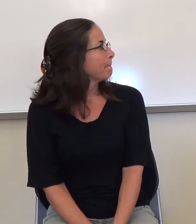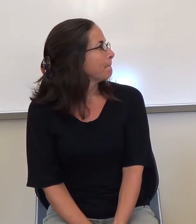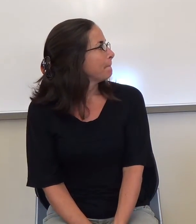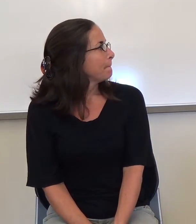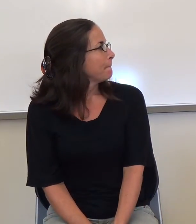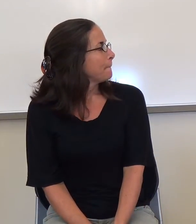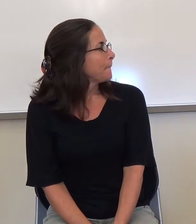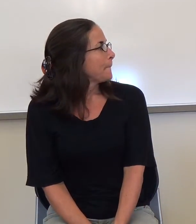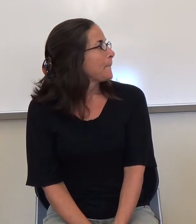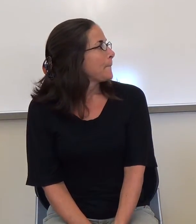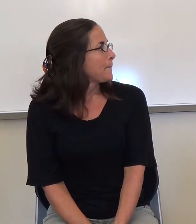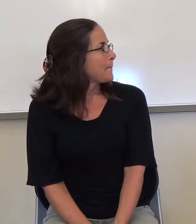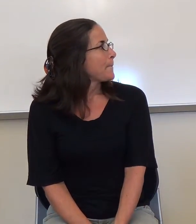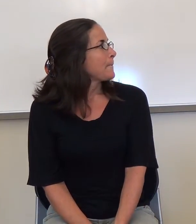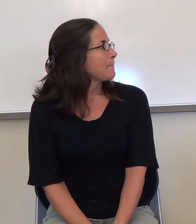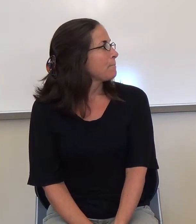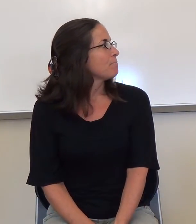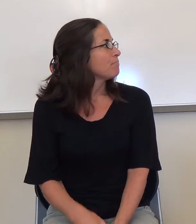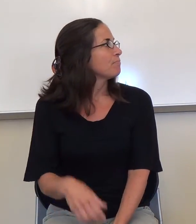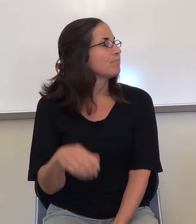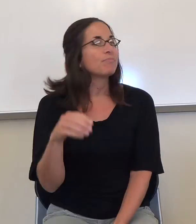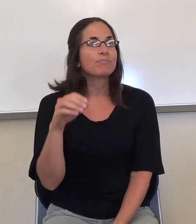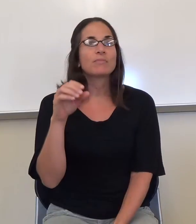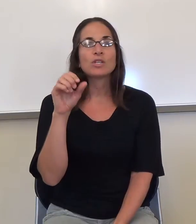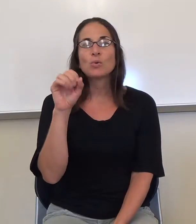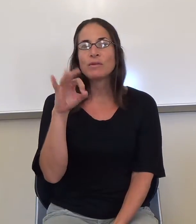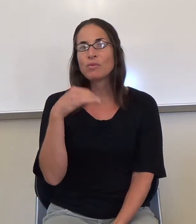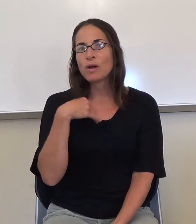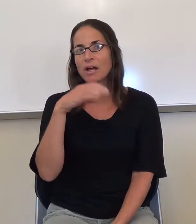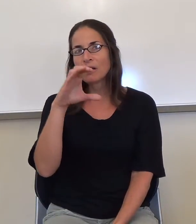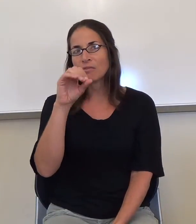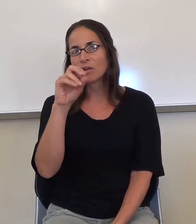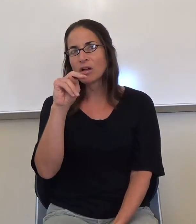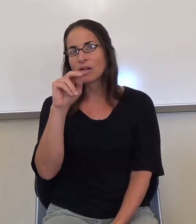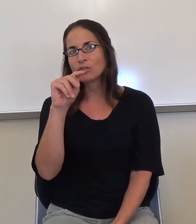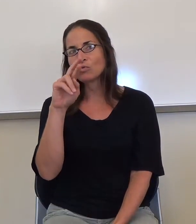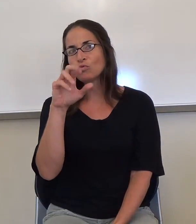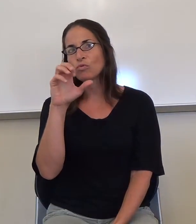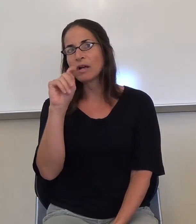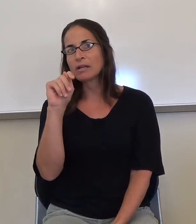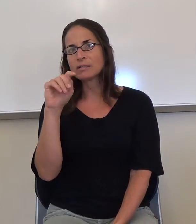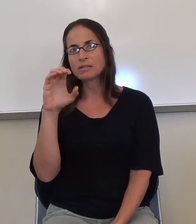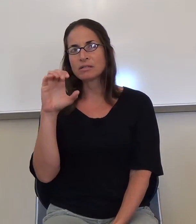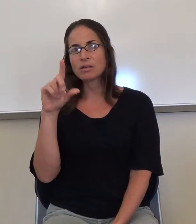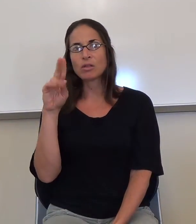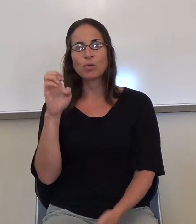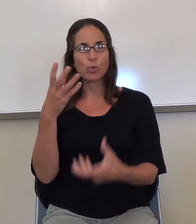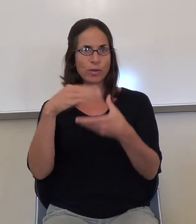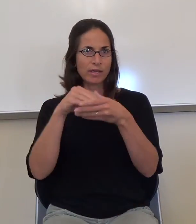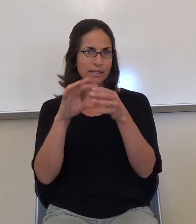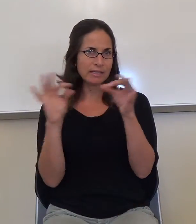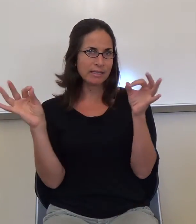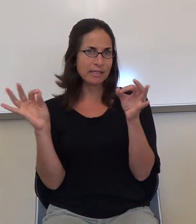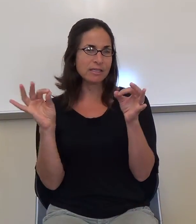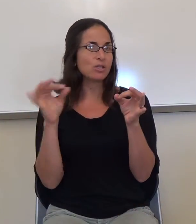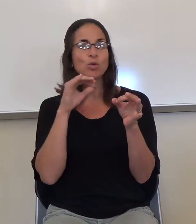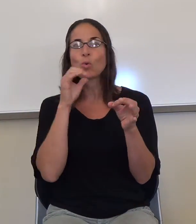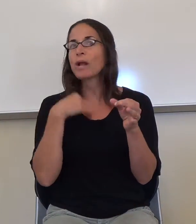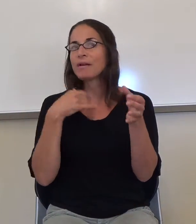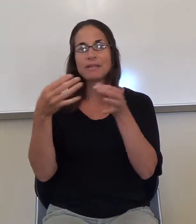So, when you have a contrast clue in a sentence, you don't have the definition, you have